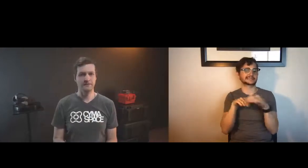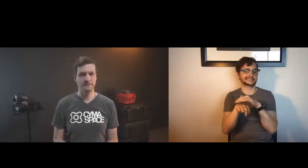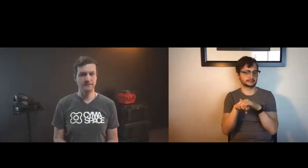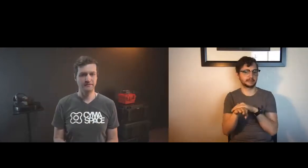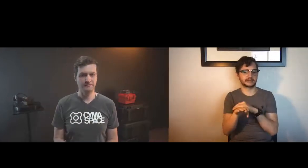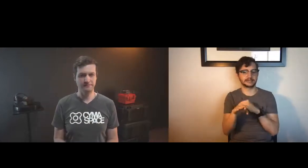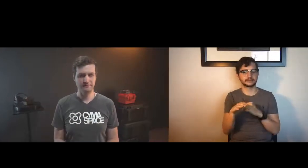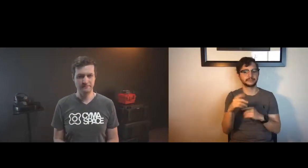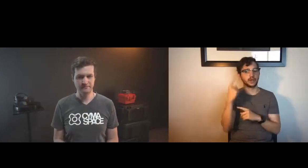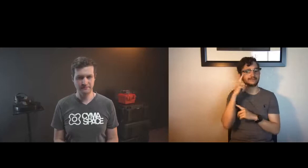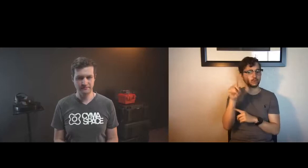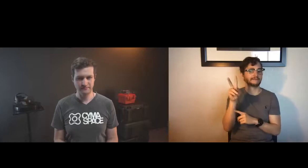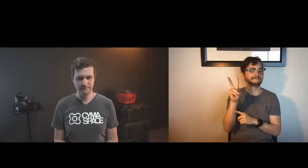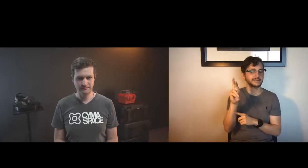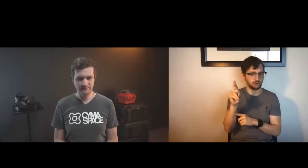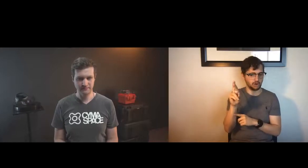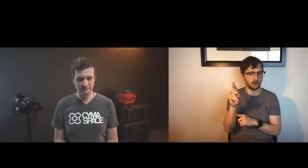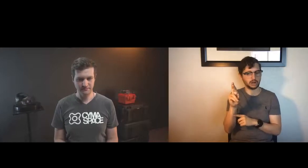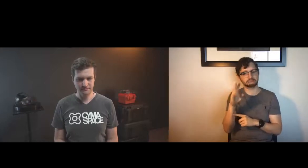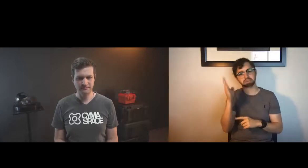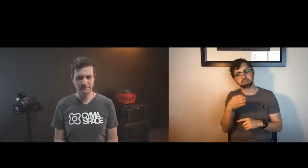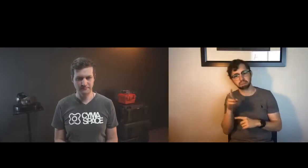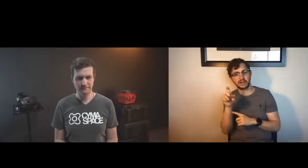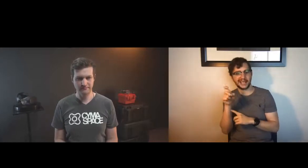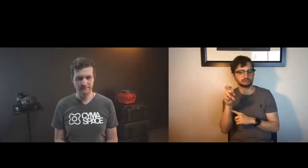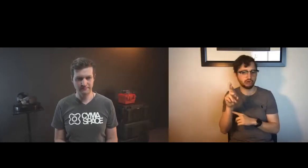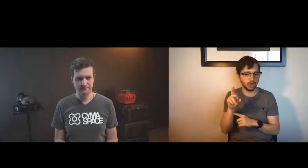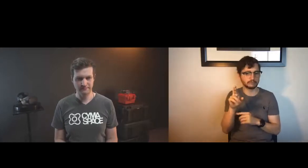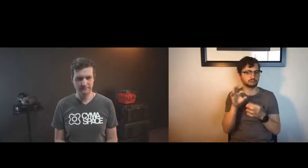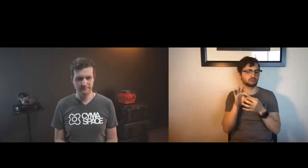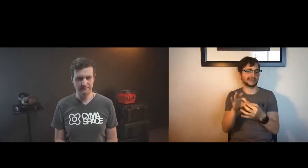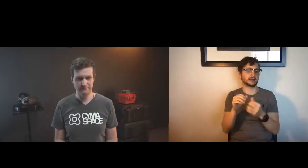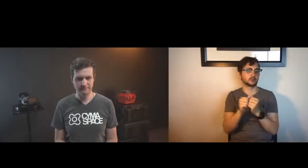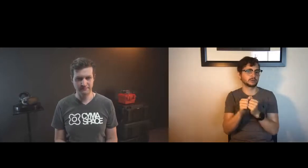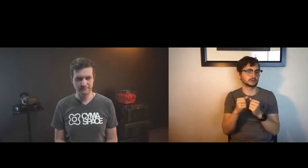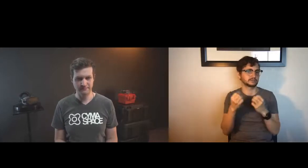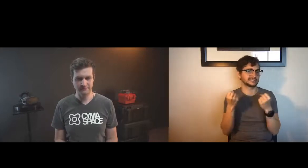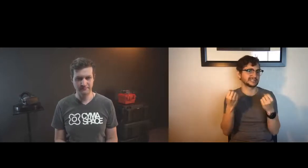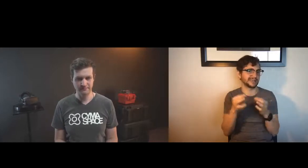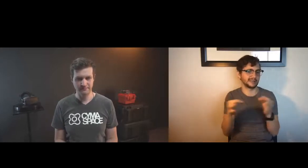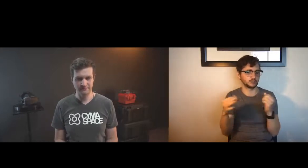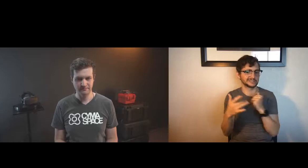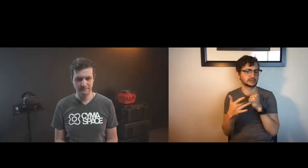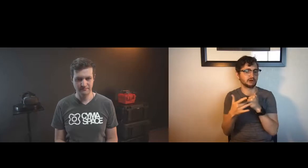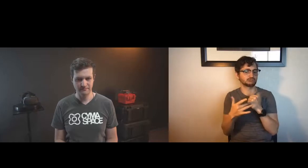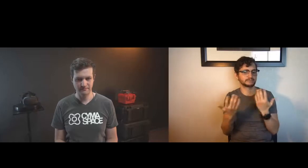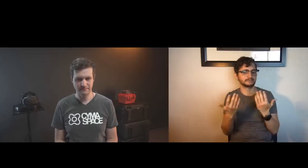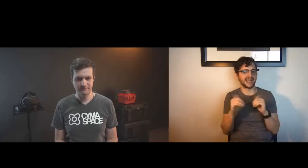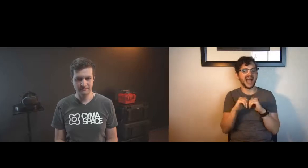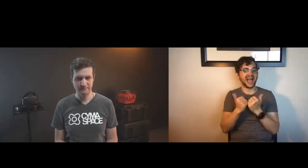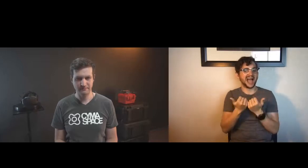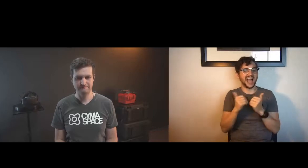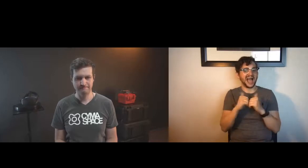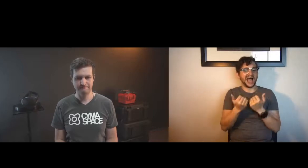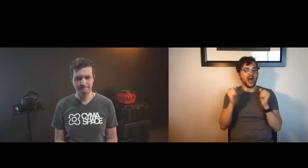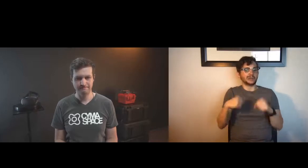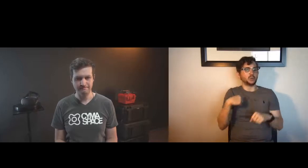are some barriers in establishing widespread standards and accessibility for vr or xr